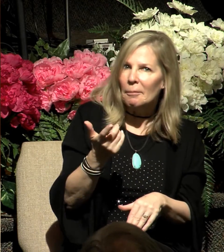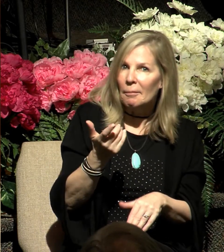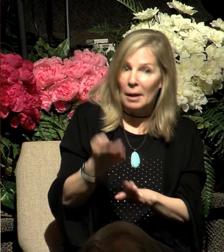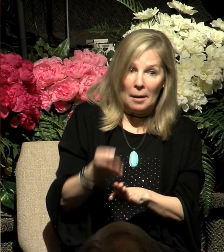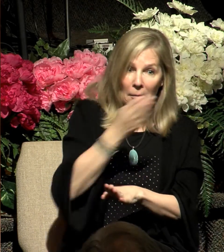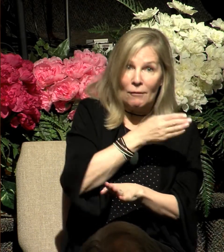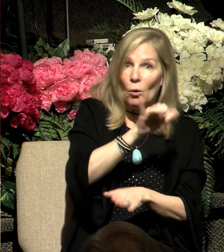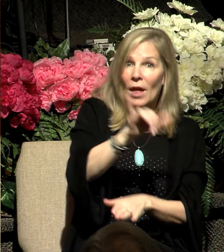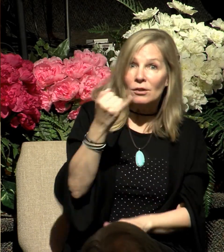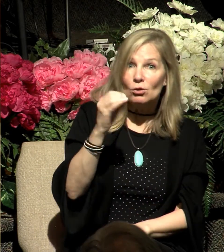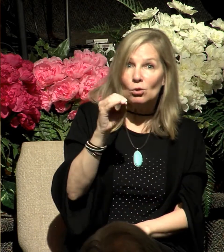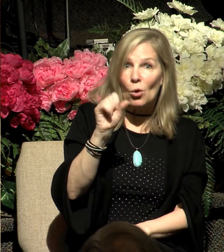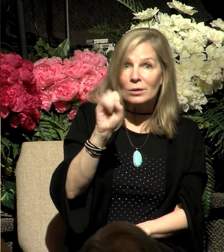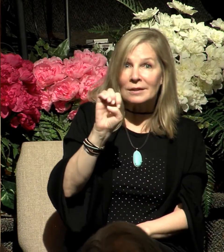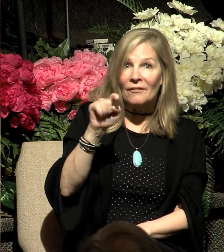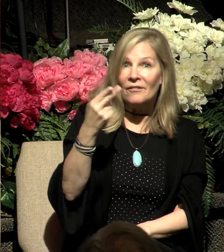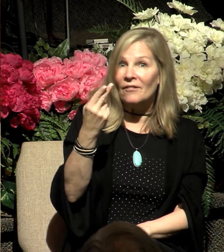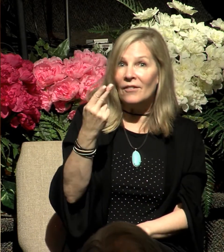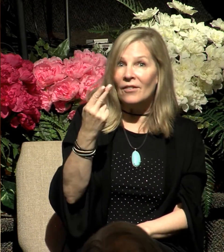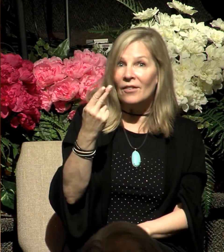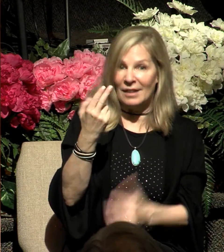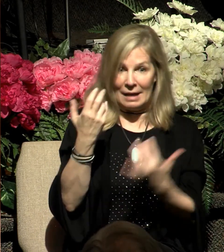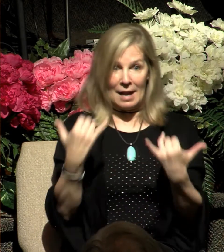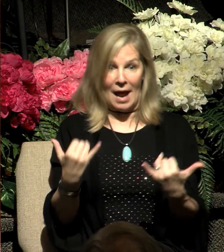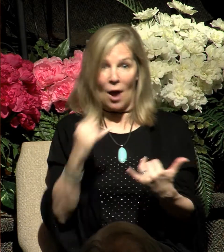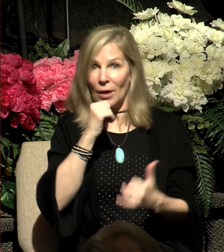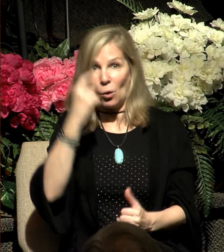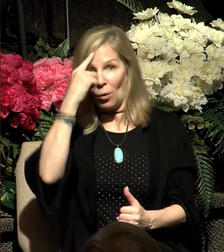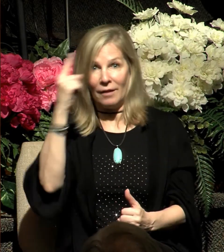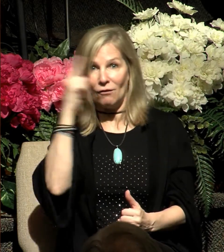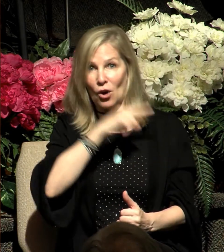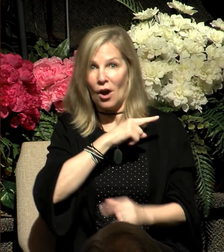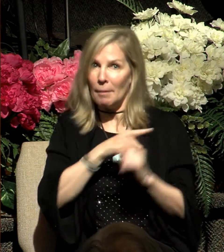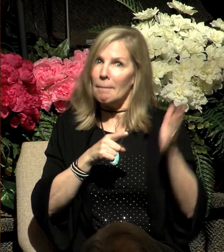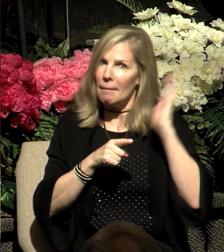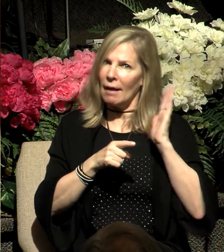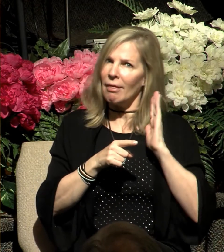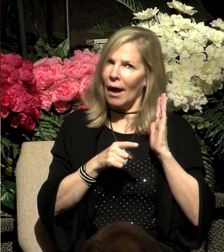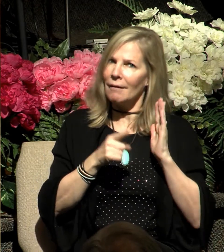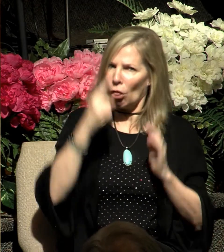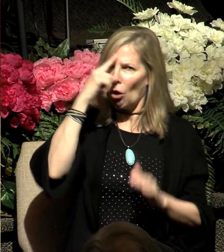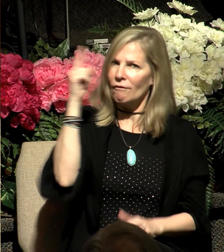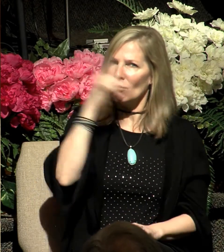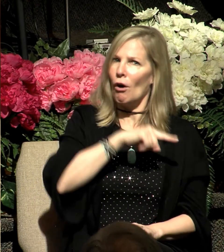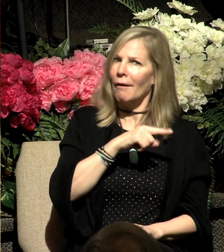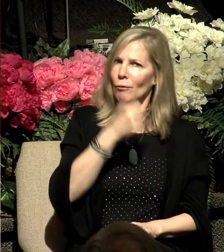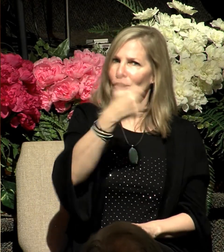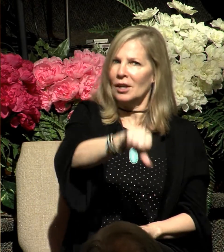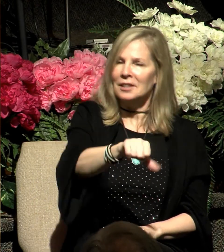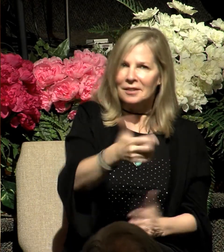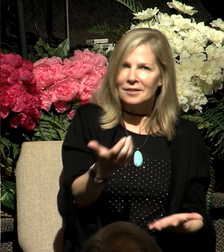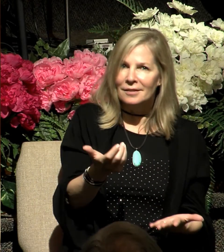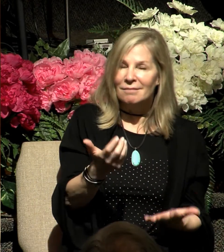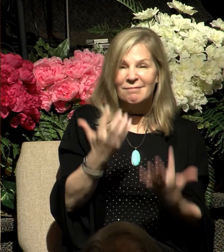but they don't consider him a fraud now. And sadly, their history reveals that they rejected all